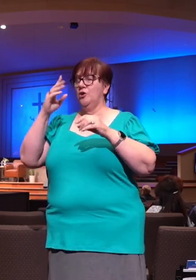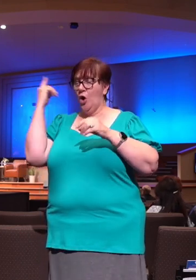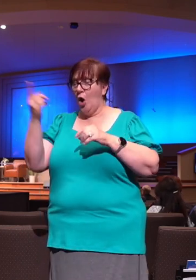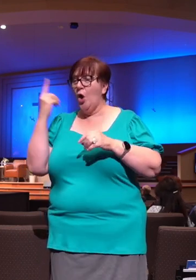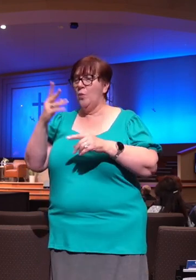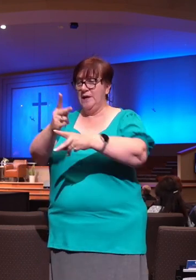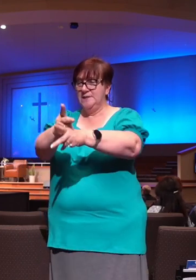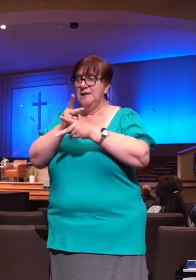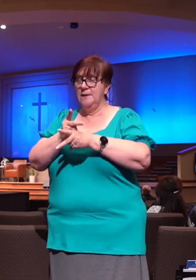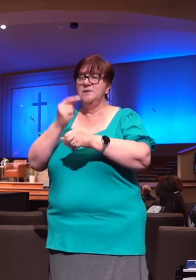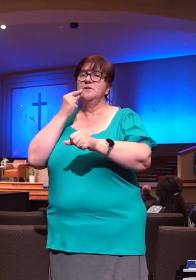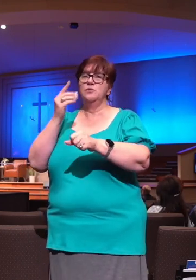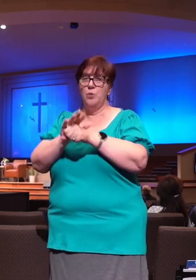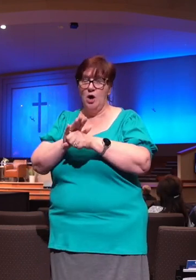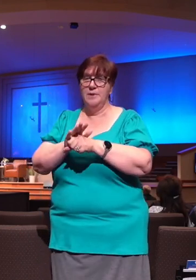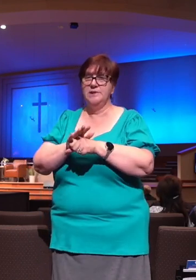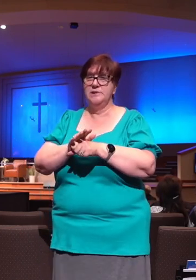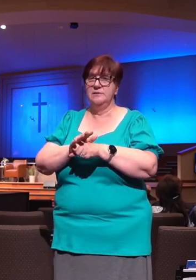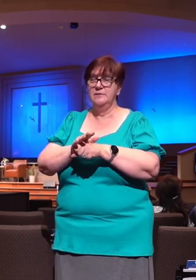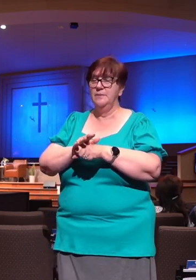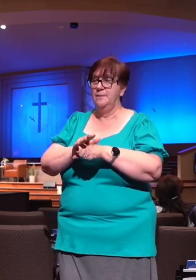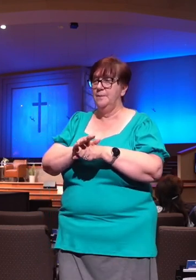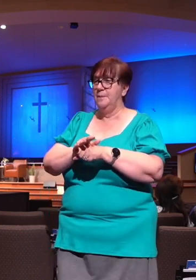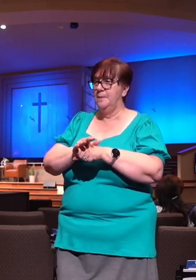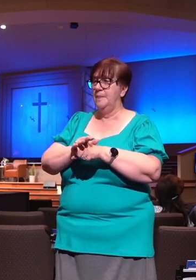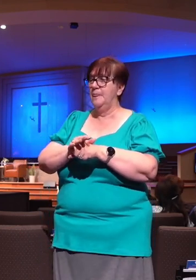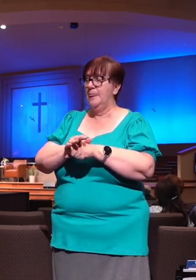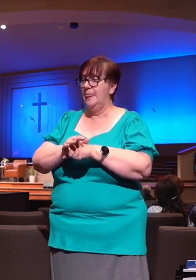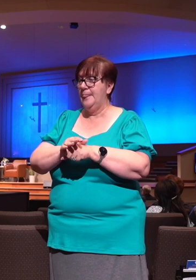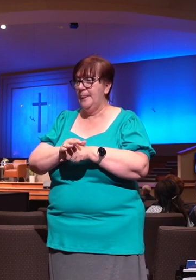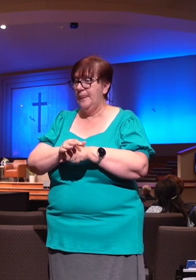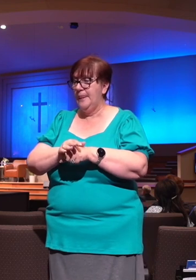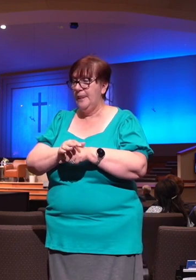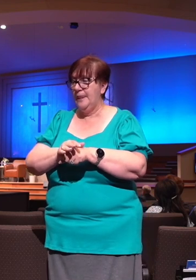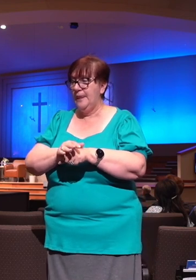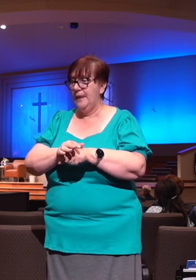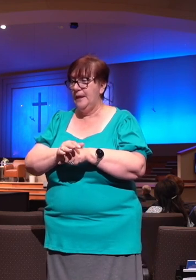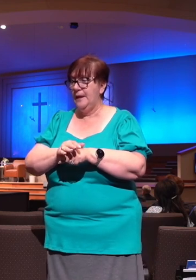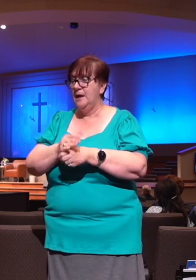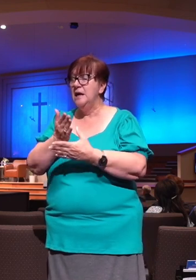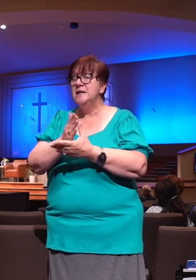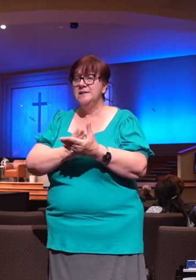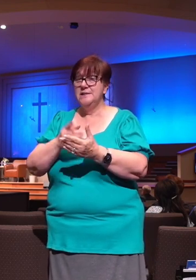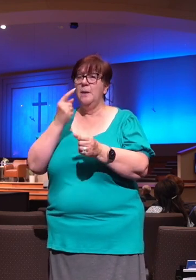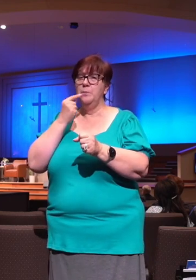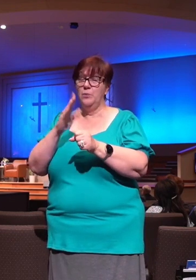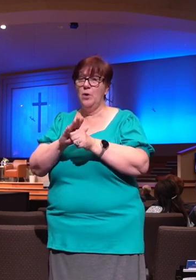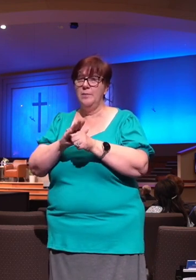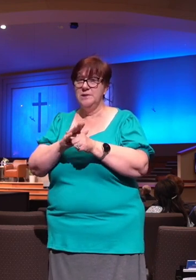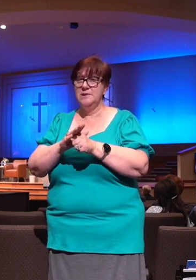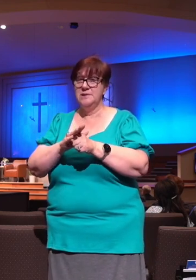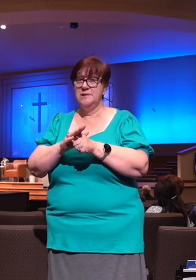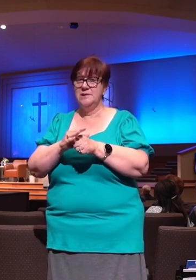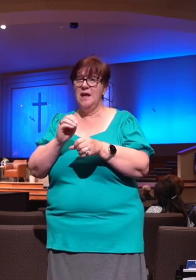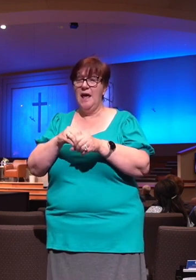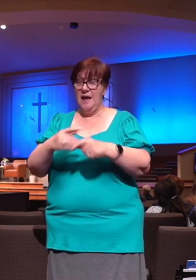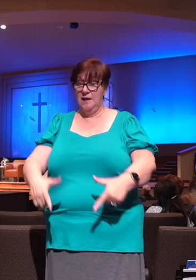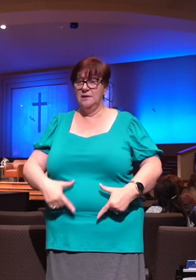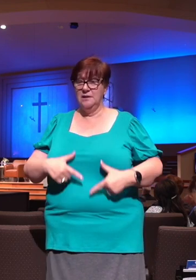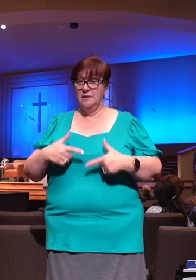just say this, to understand about the promises of God, is that in Scripture there are some promises that are conditional. And God says,